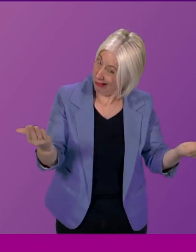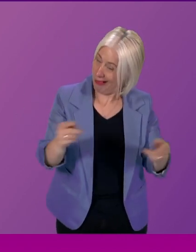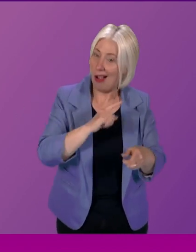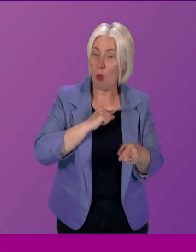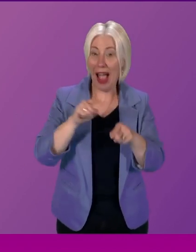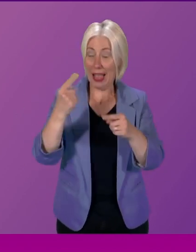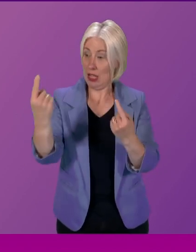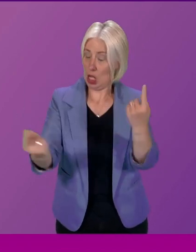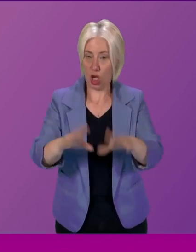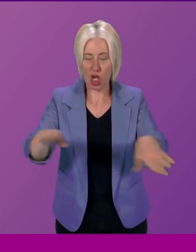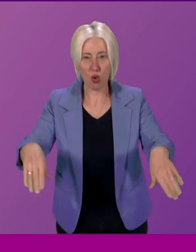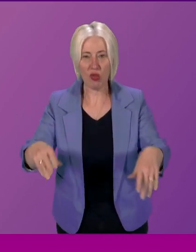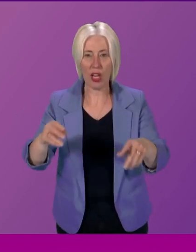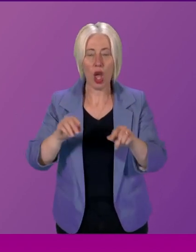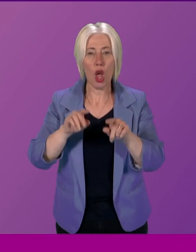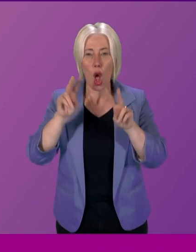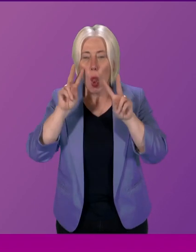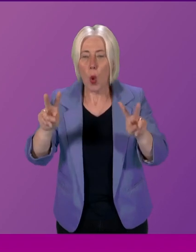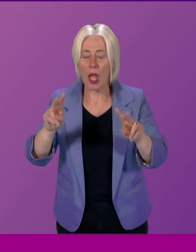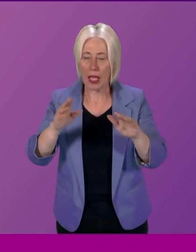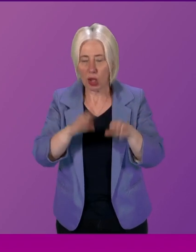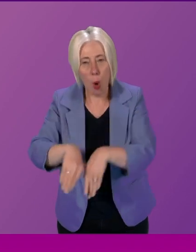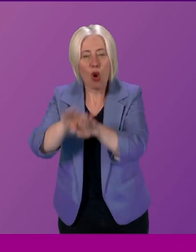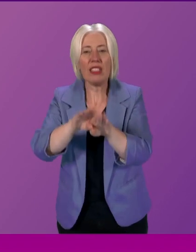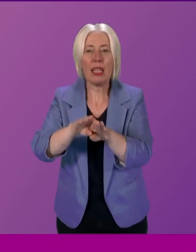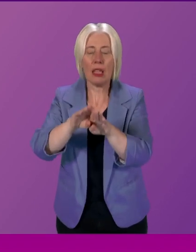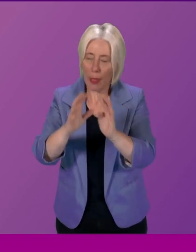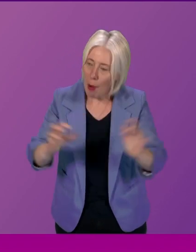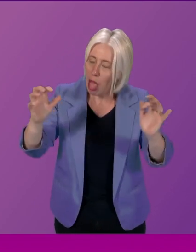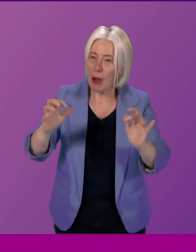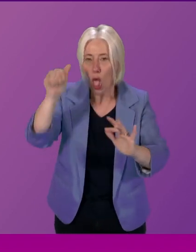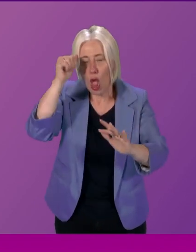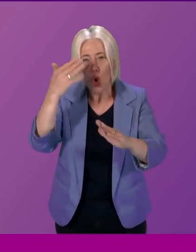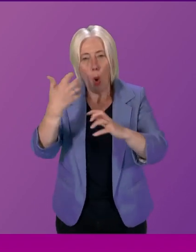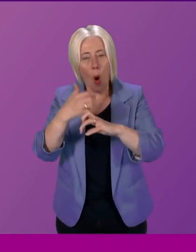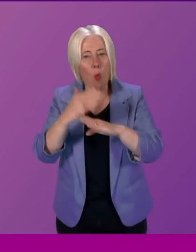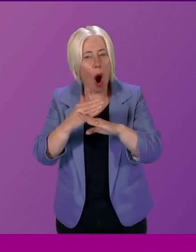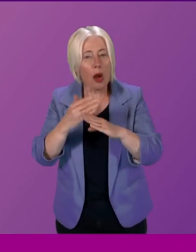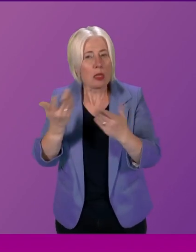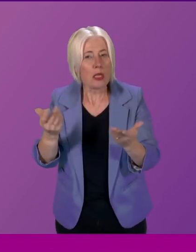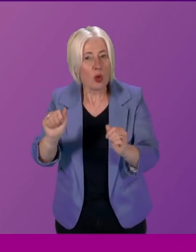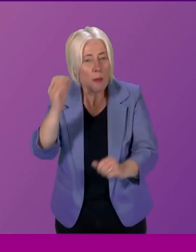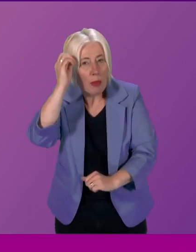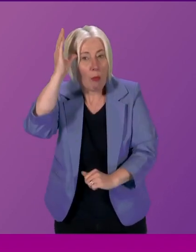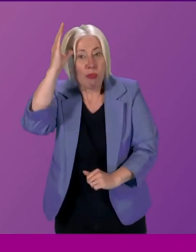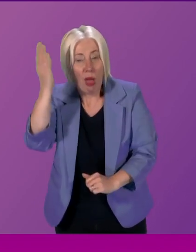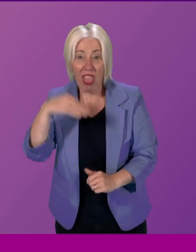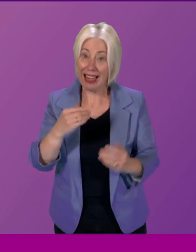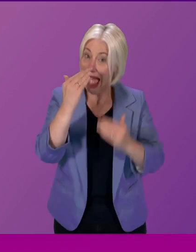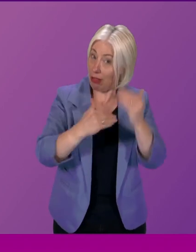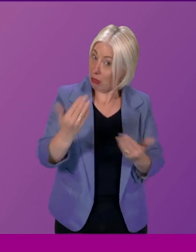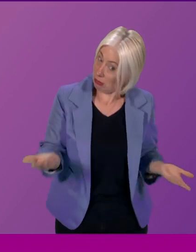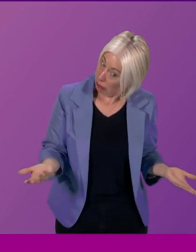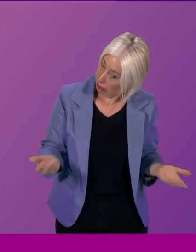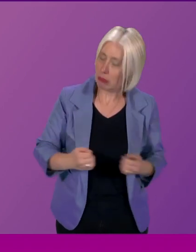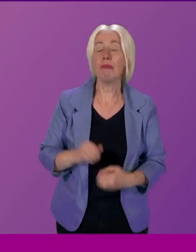are looking at democracy in the round and how the Parliament works. Morris Golden. And I think that's a fair challenge, but I also think